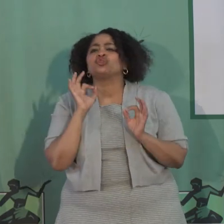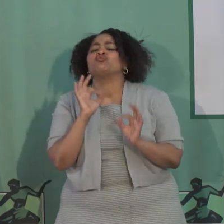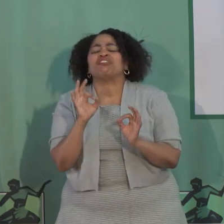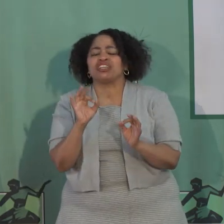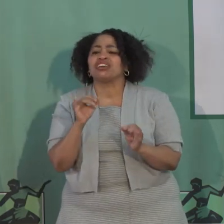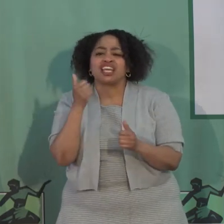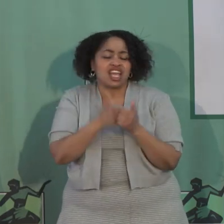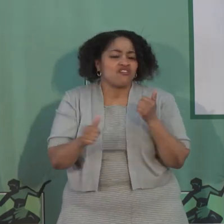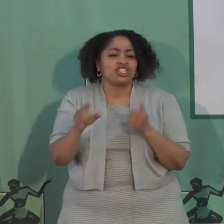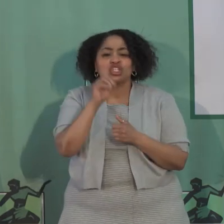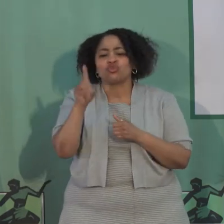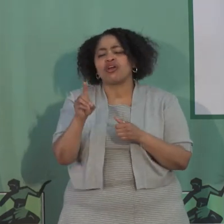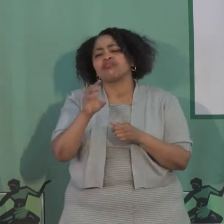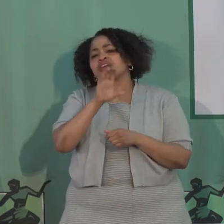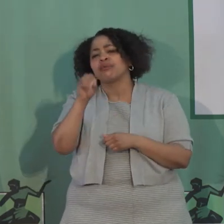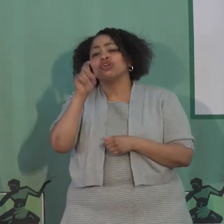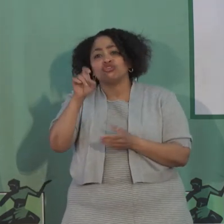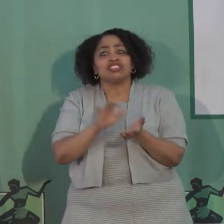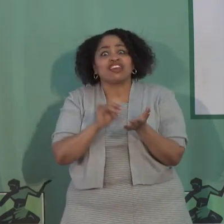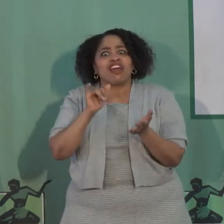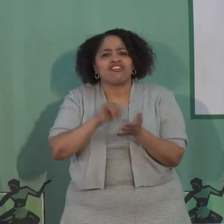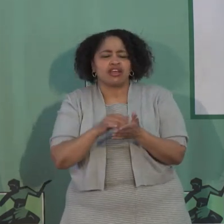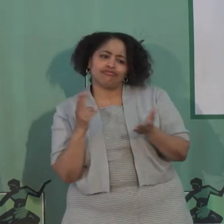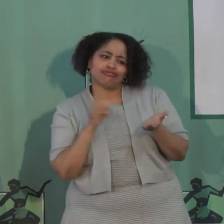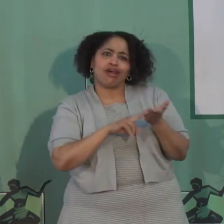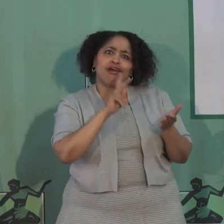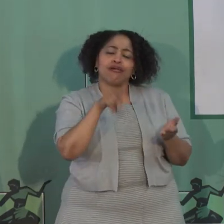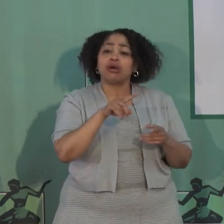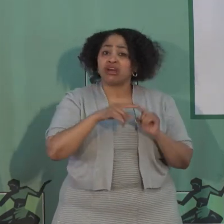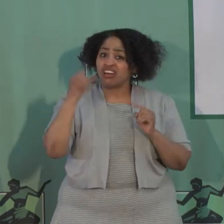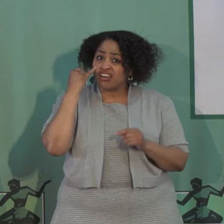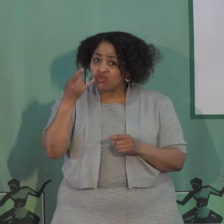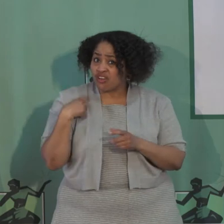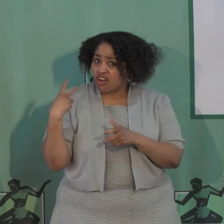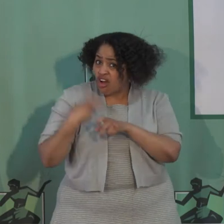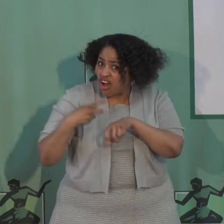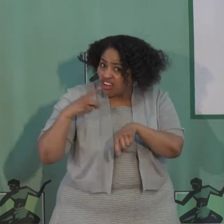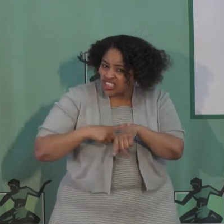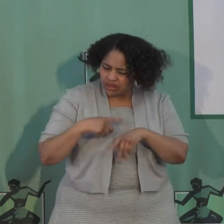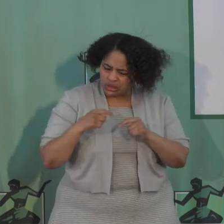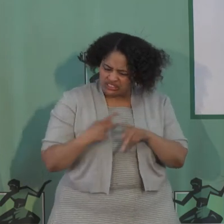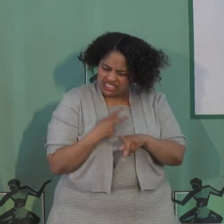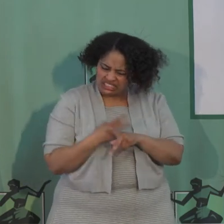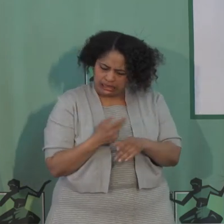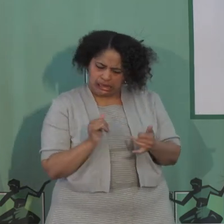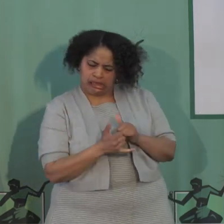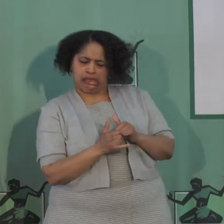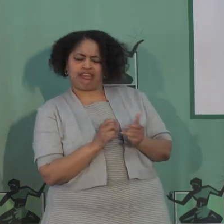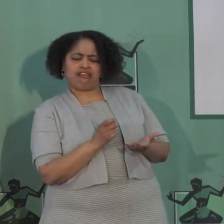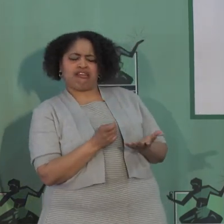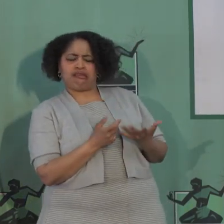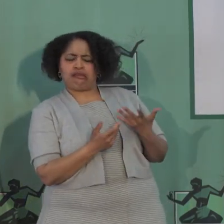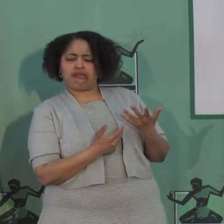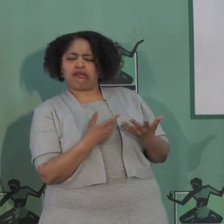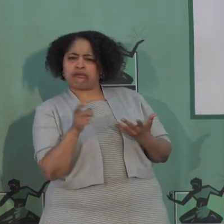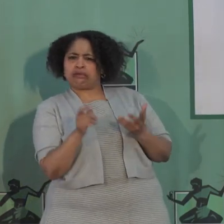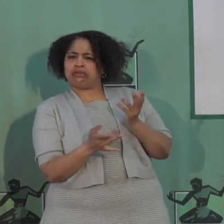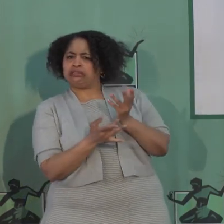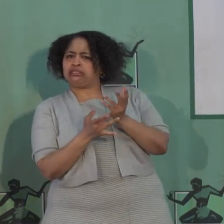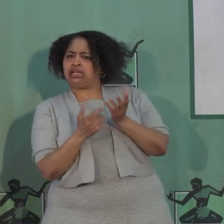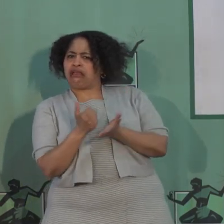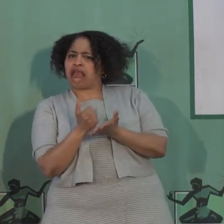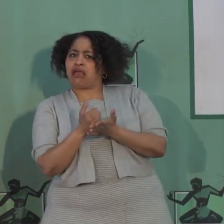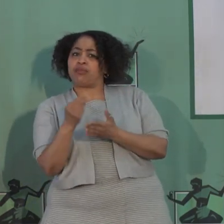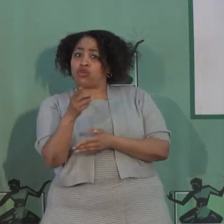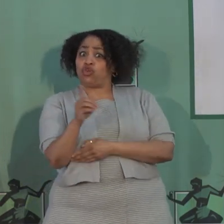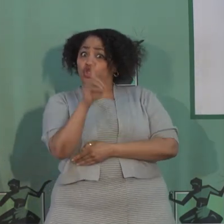every Detroit company takes advantage. But if you are having trouble figuring this out, you need some technical assistance and you're